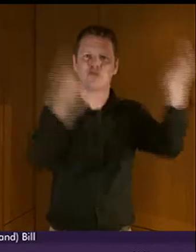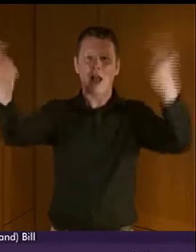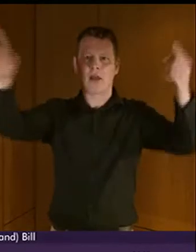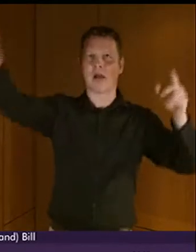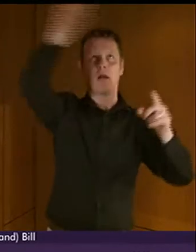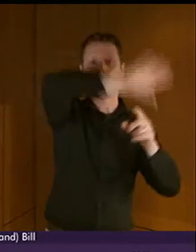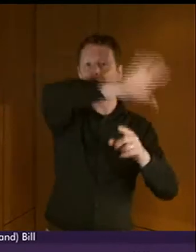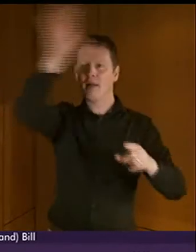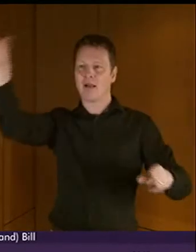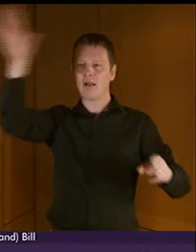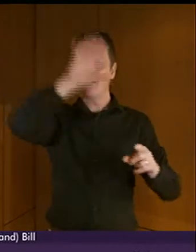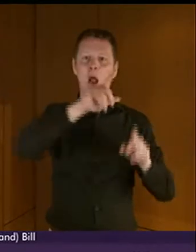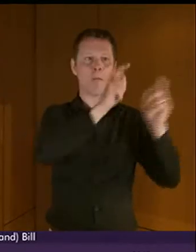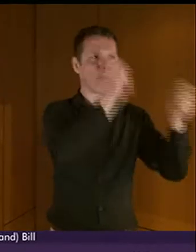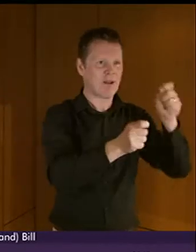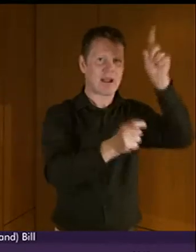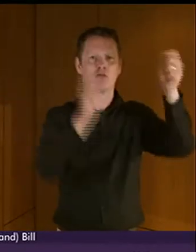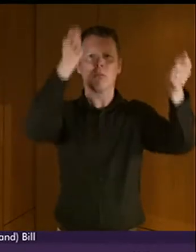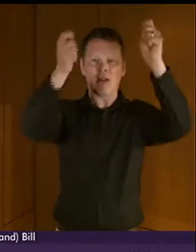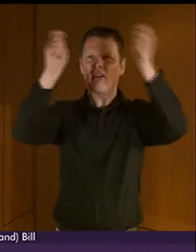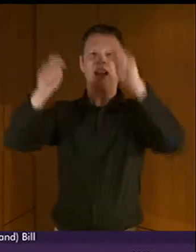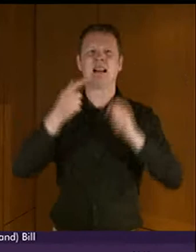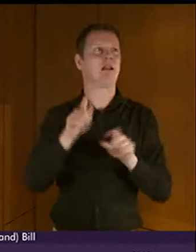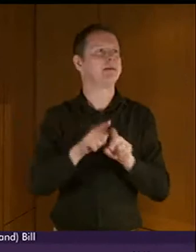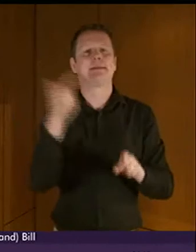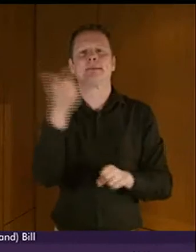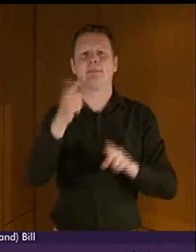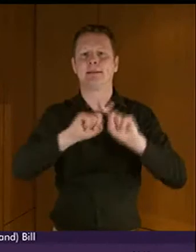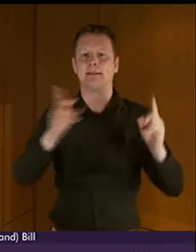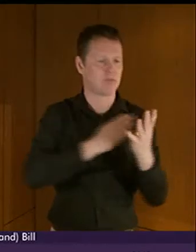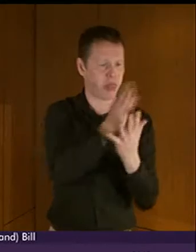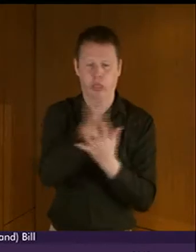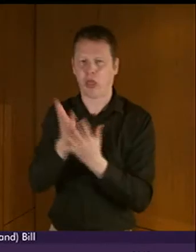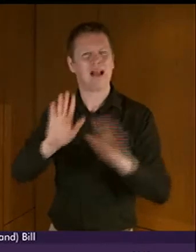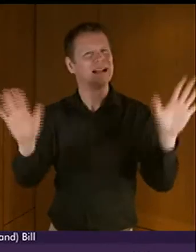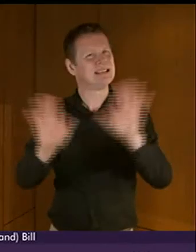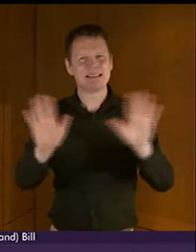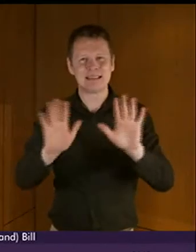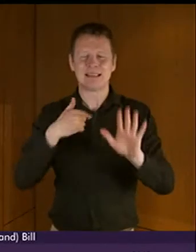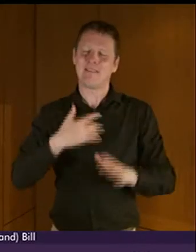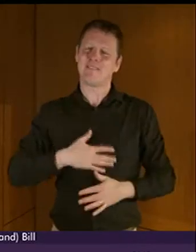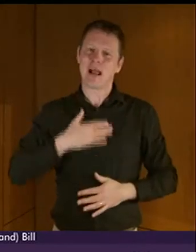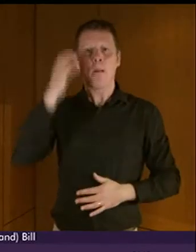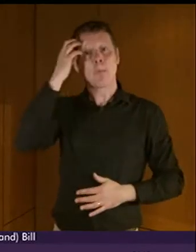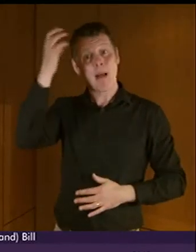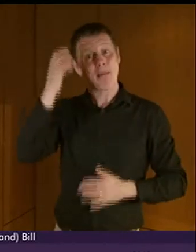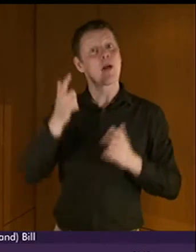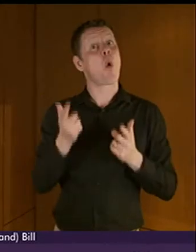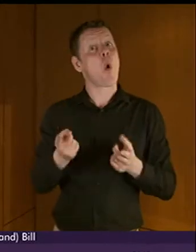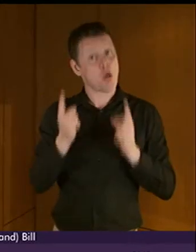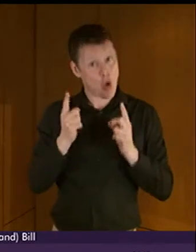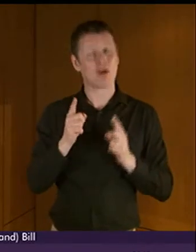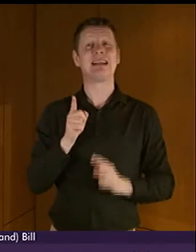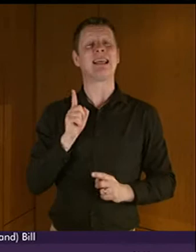one modification rather than 17. I think public authorities maybe have an opportunity here to do something that they manifestly